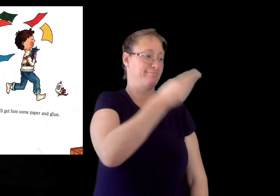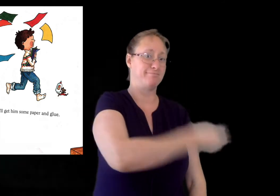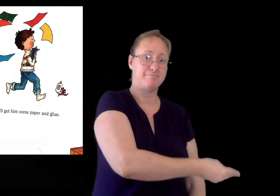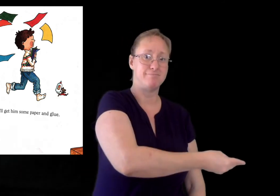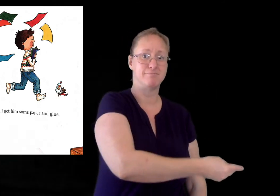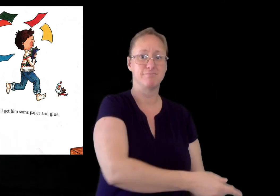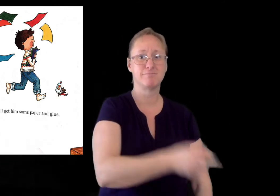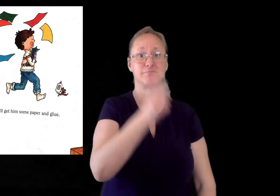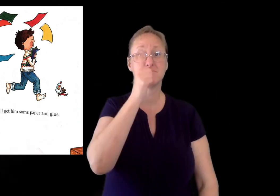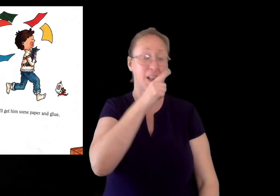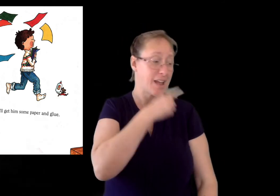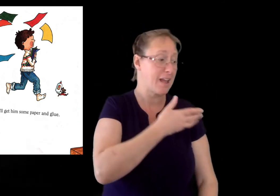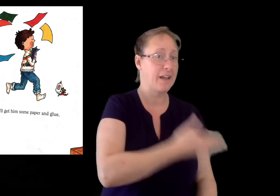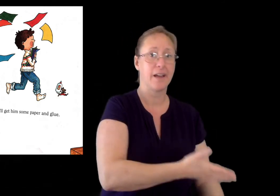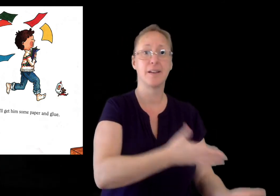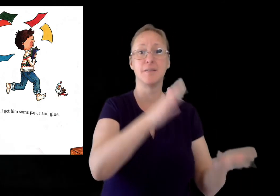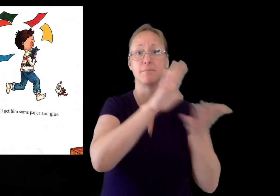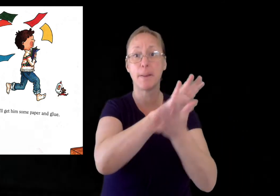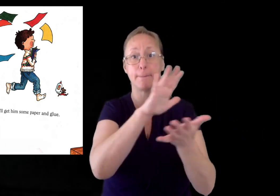You'll get him some paper and glue.